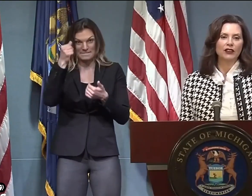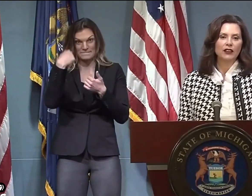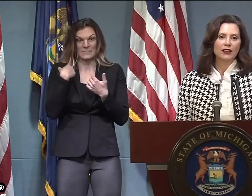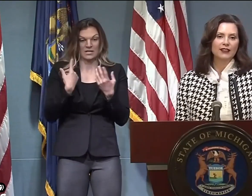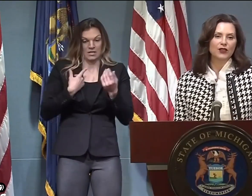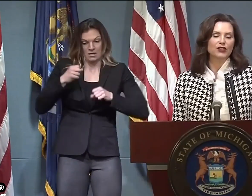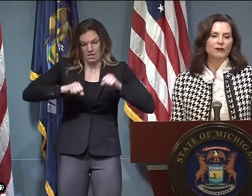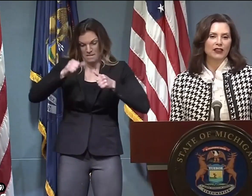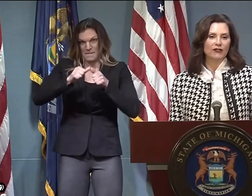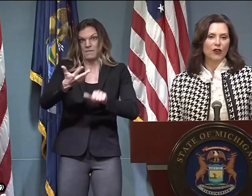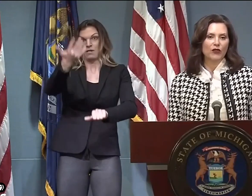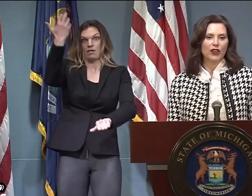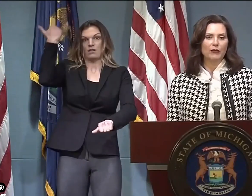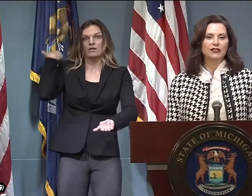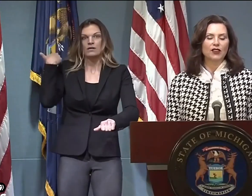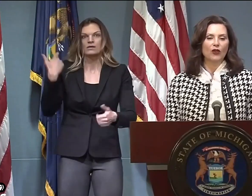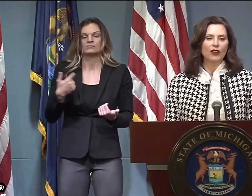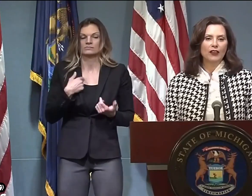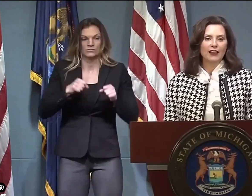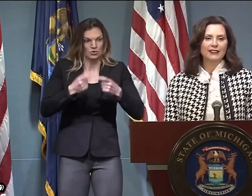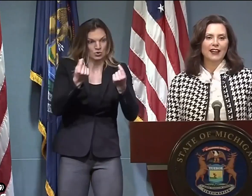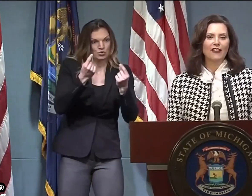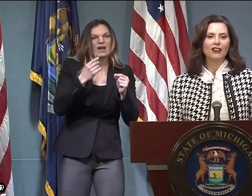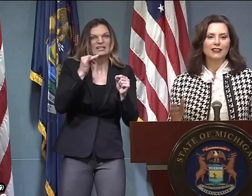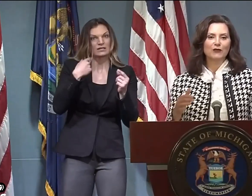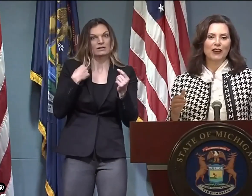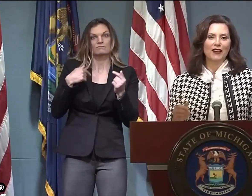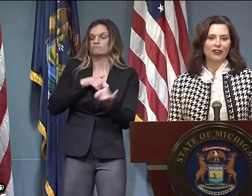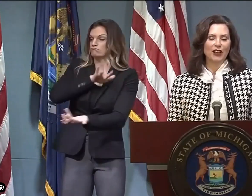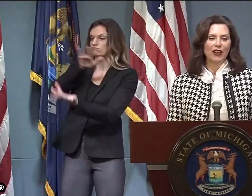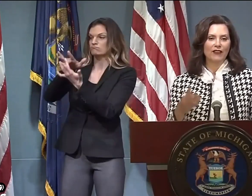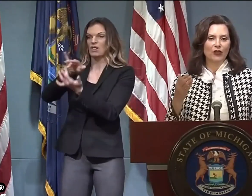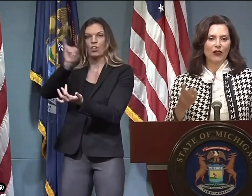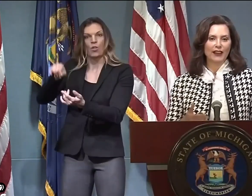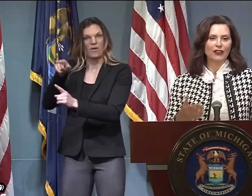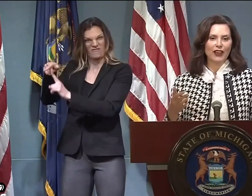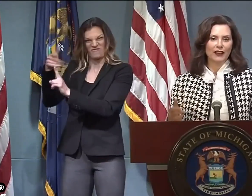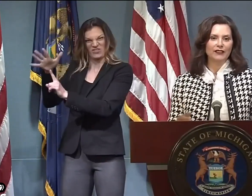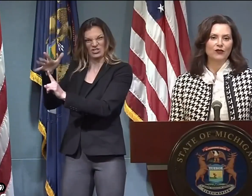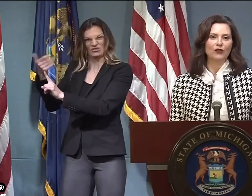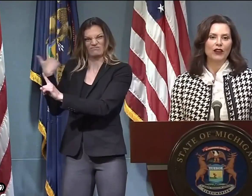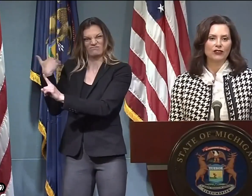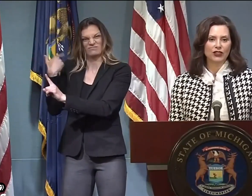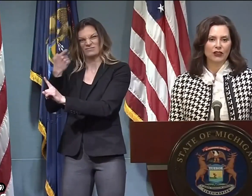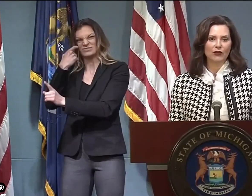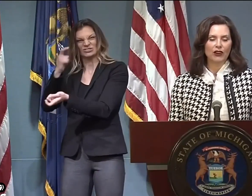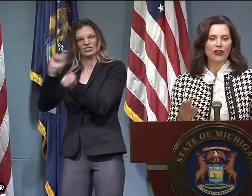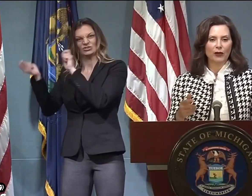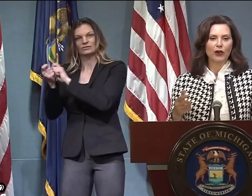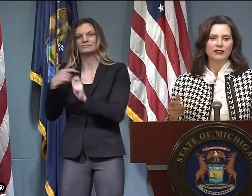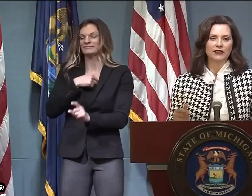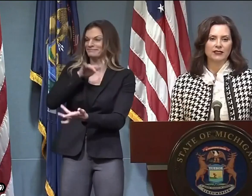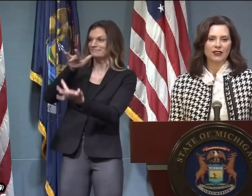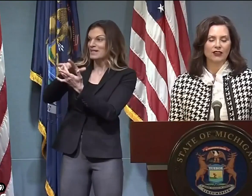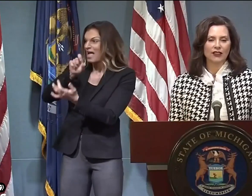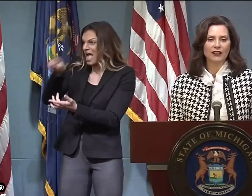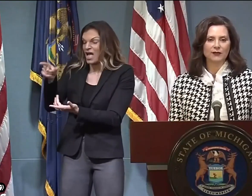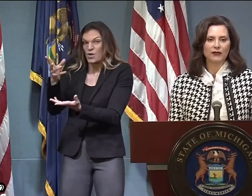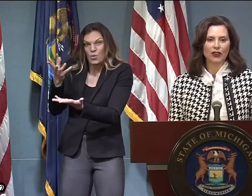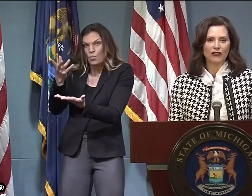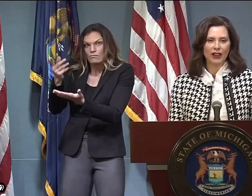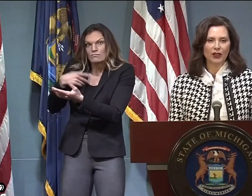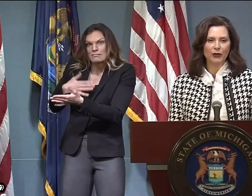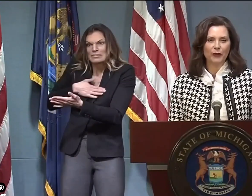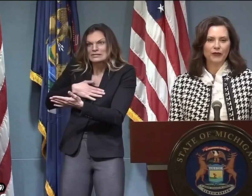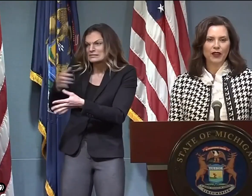having seen Ohio and Illinois take similar action. So I jumped on the phone with them. so instead of hunting one another down, having a regular cadence where we